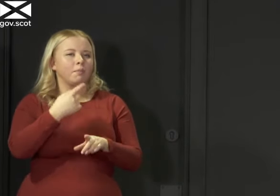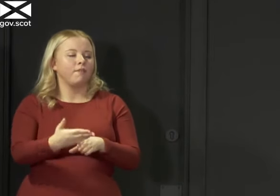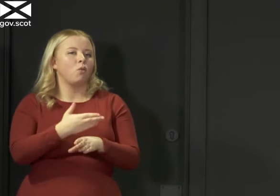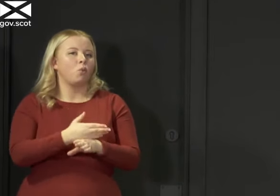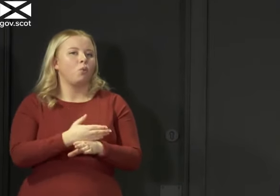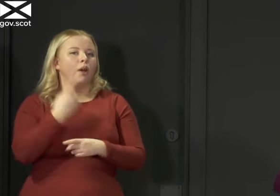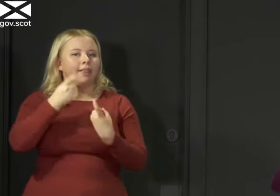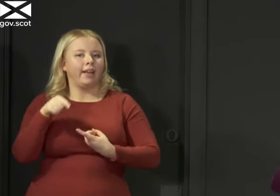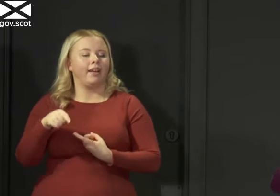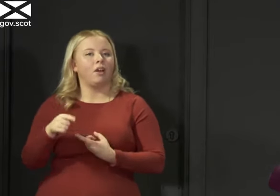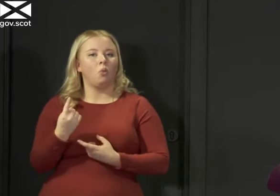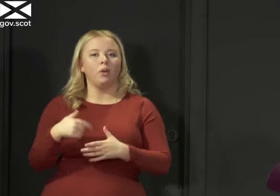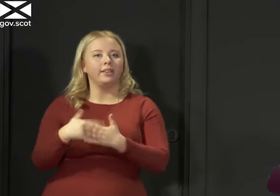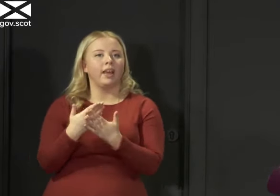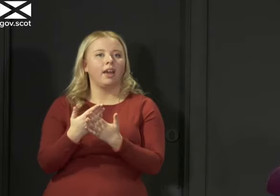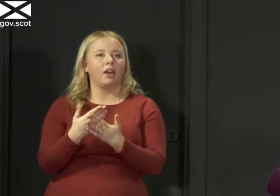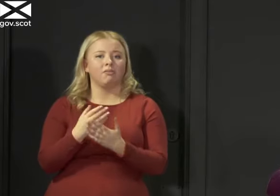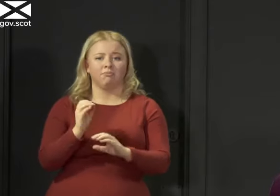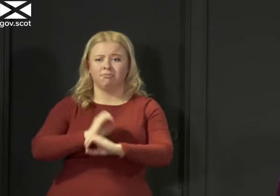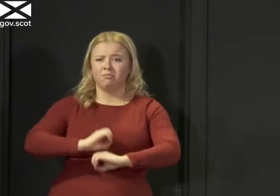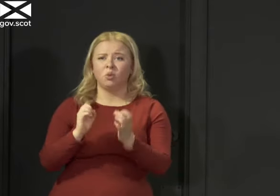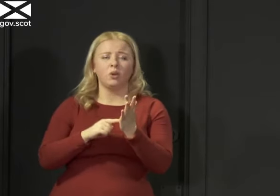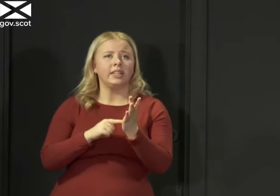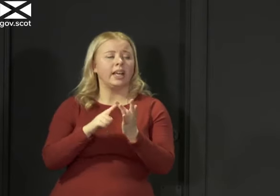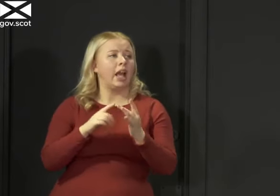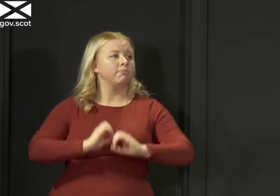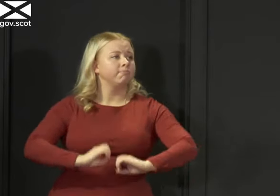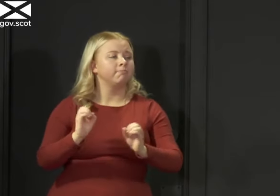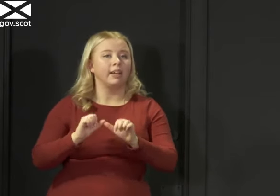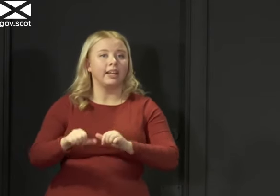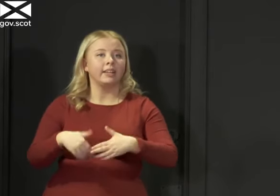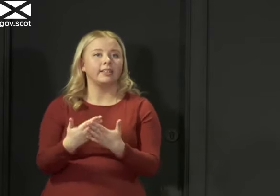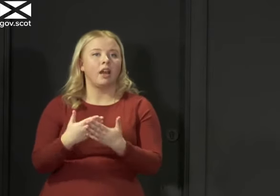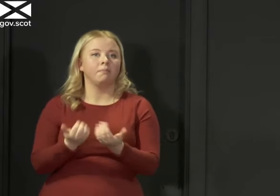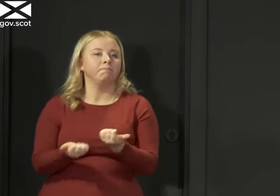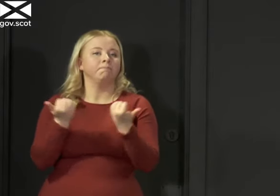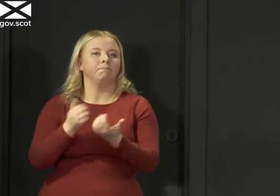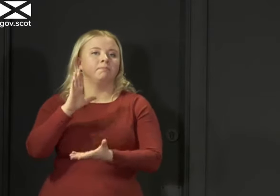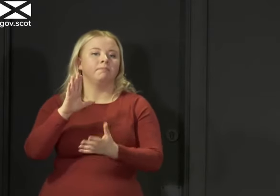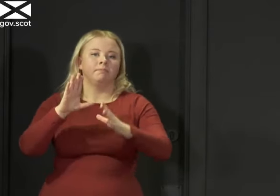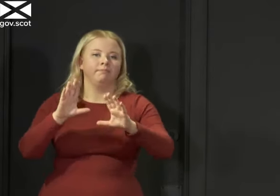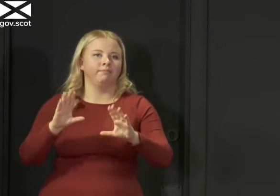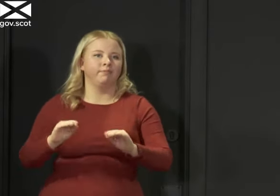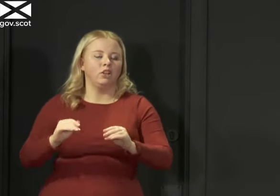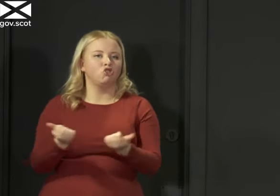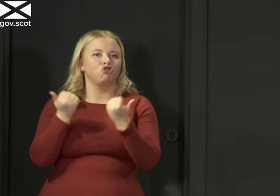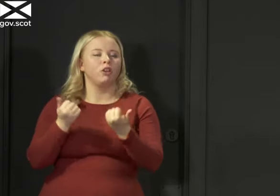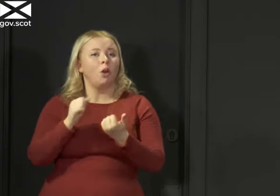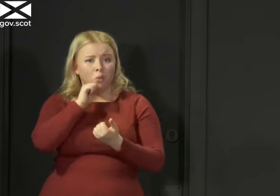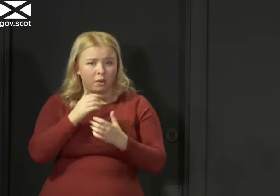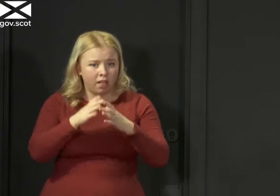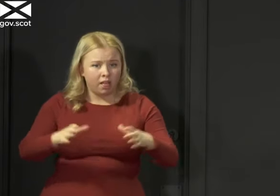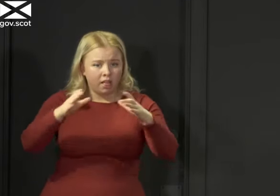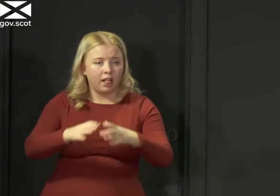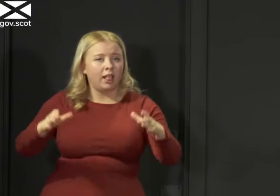thinking of this as one day we have no TTI capacity and the next day we have the full capacity. We will scale this up, and we may have to continue to scale it